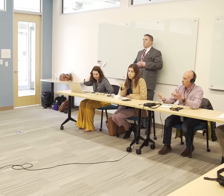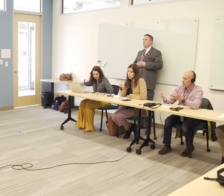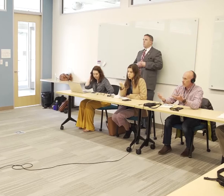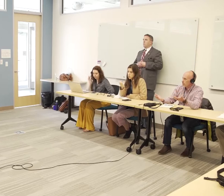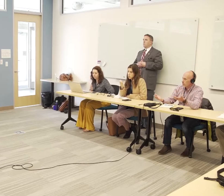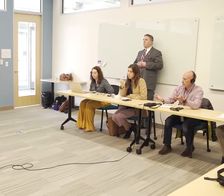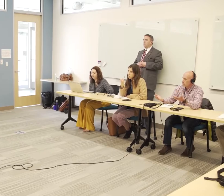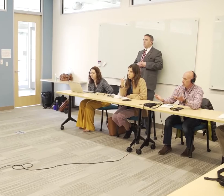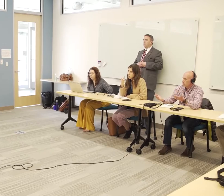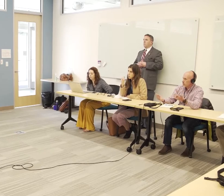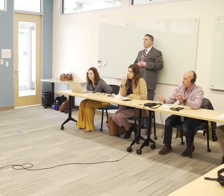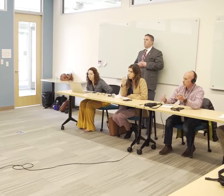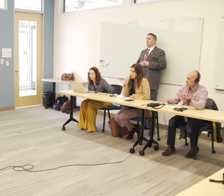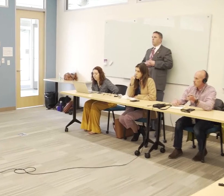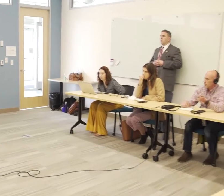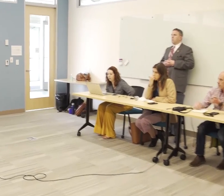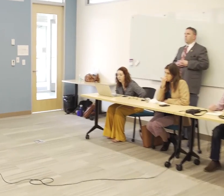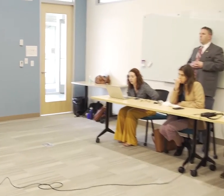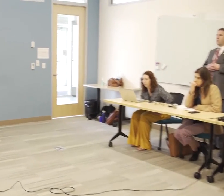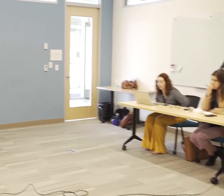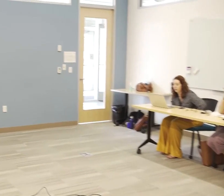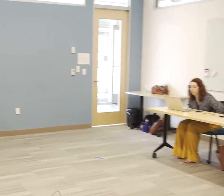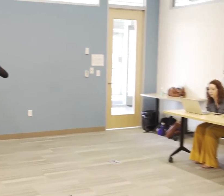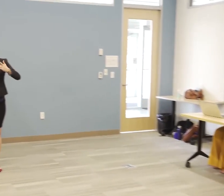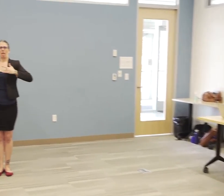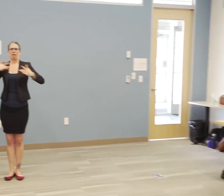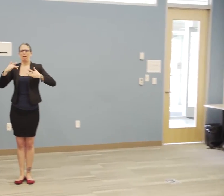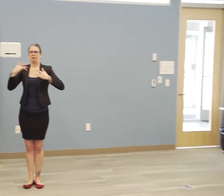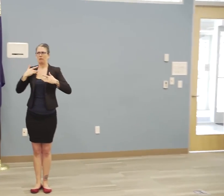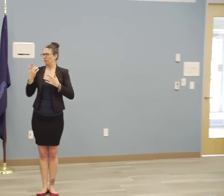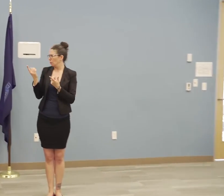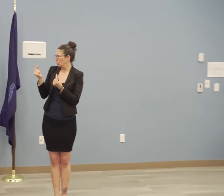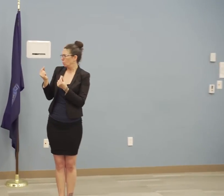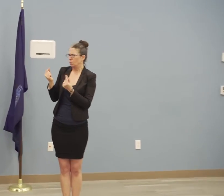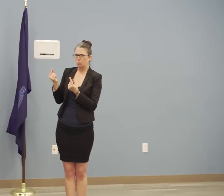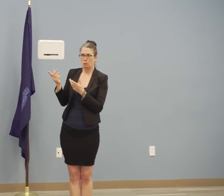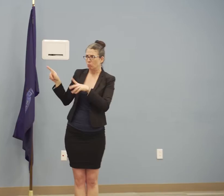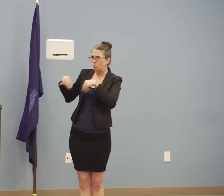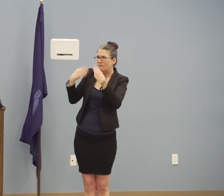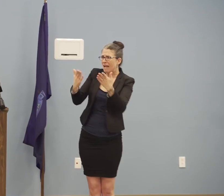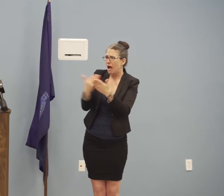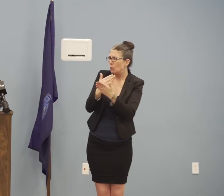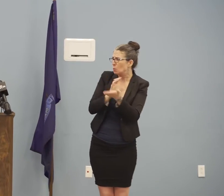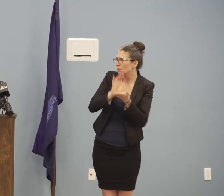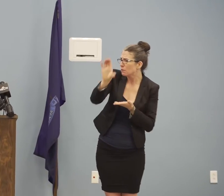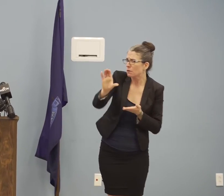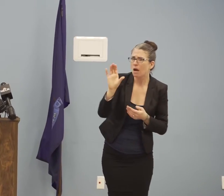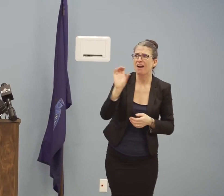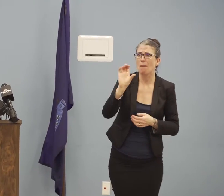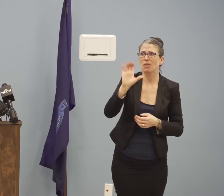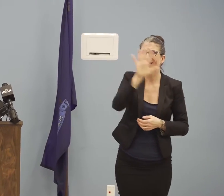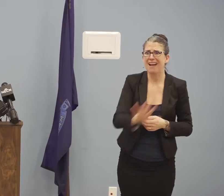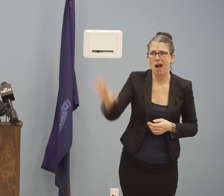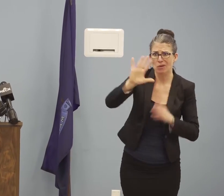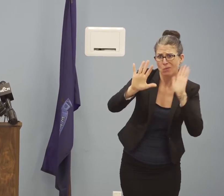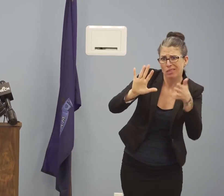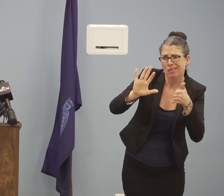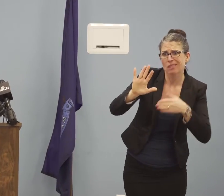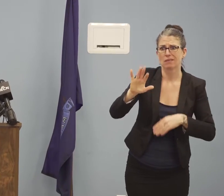What can we do to help those folks? We are certainly aware of this challenge, both in Maine and nationwide,